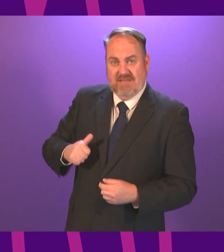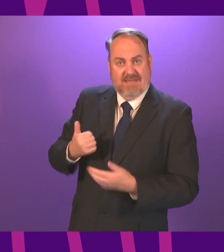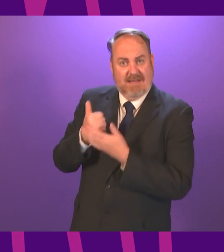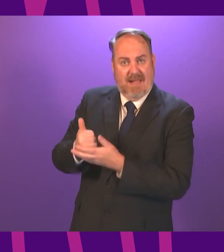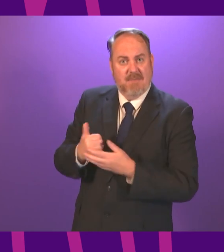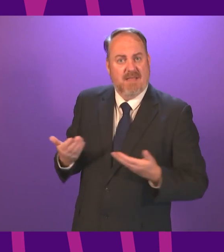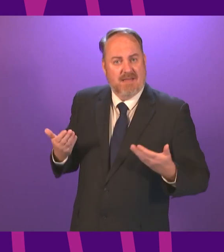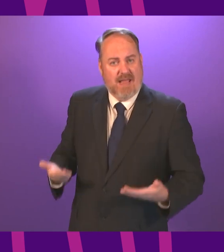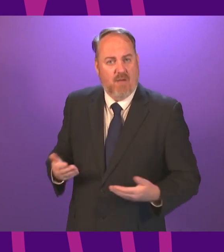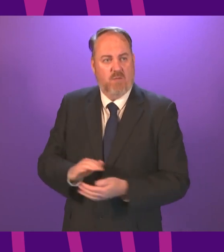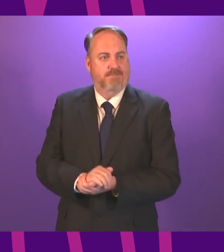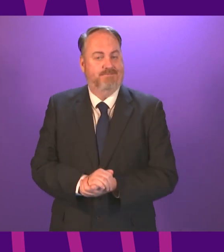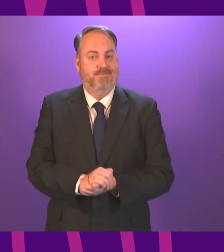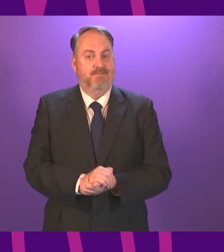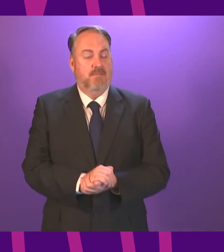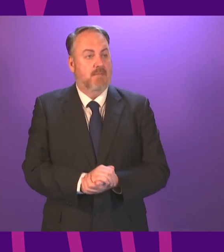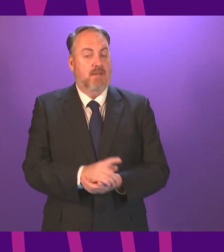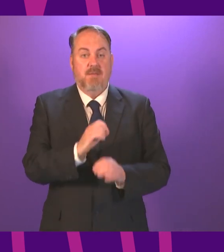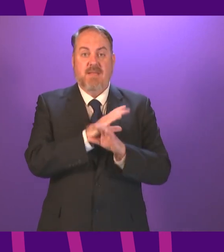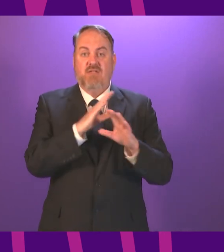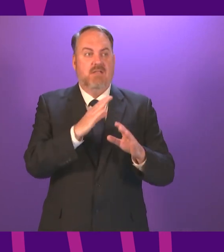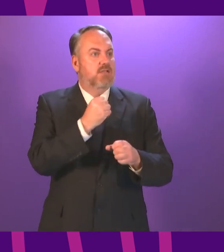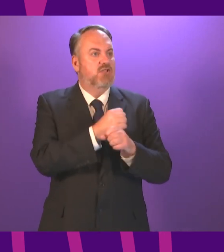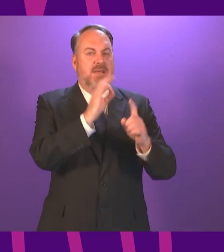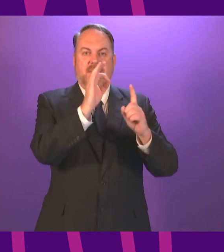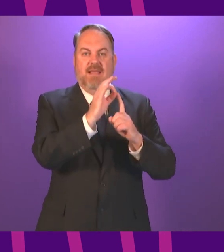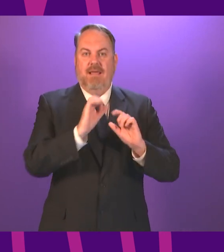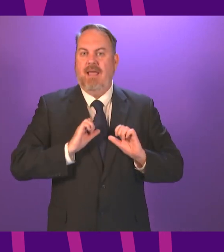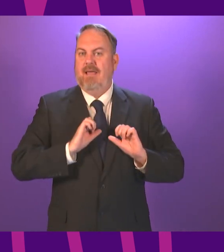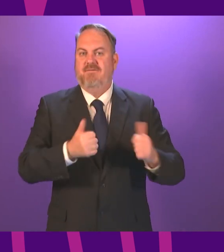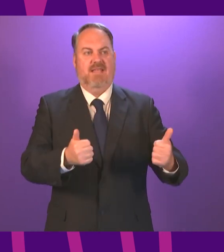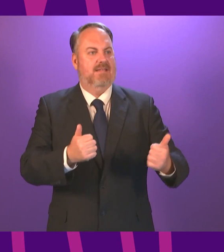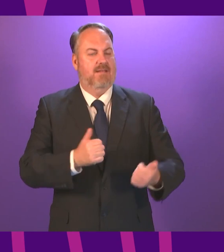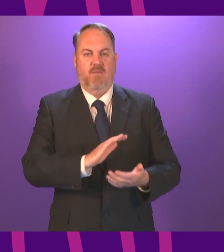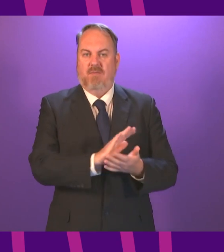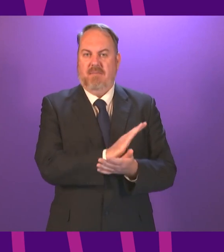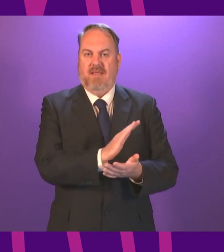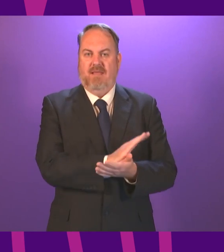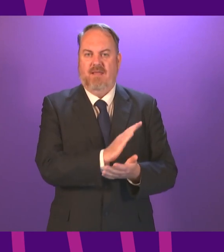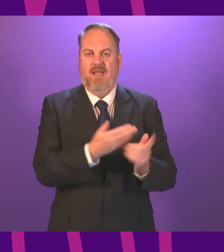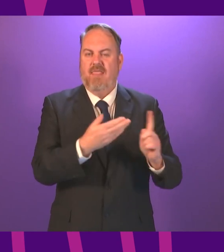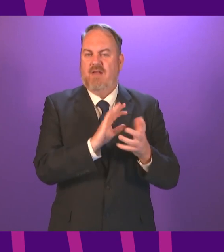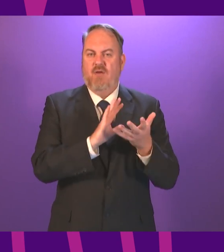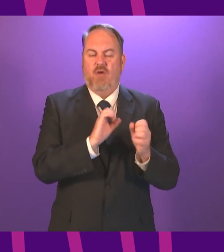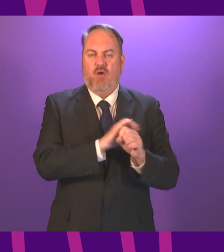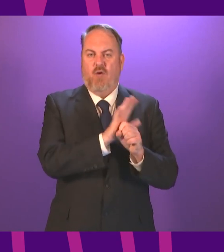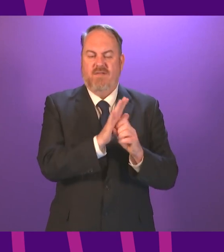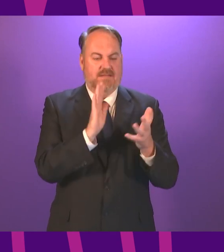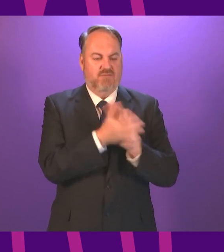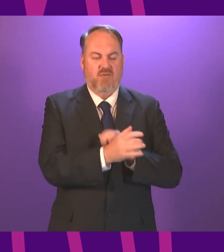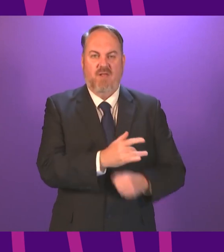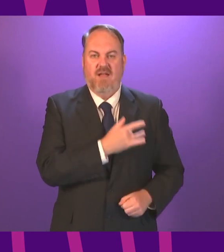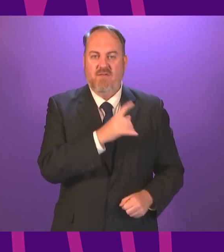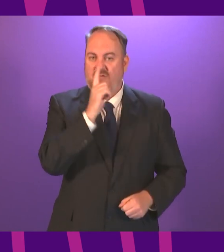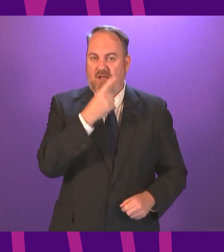a doctor a GP happy and fit but then one day Covid came along and stole everything she cannot